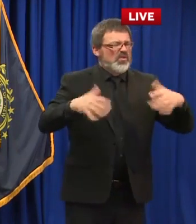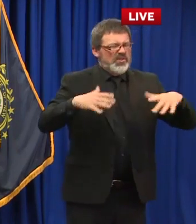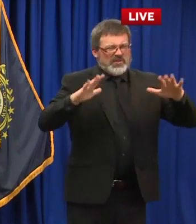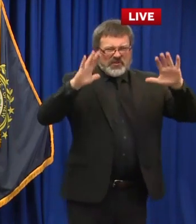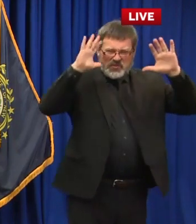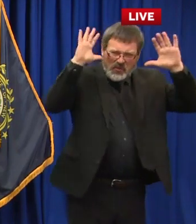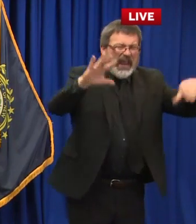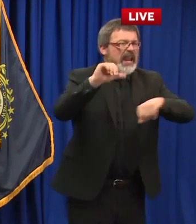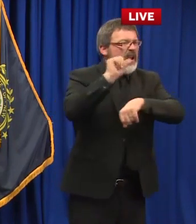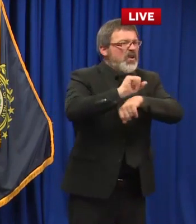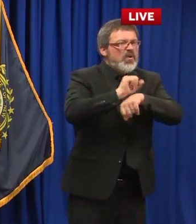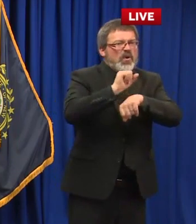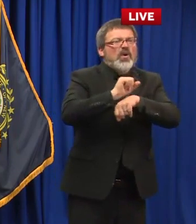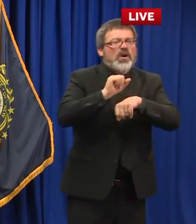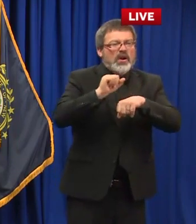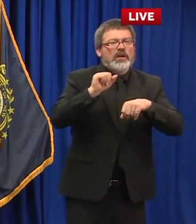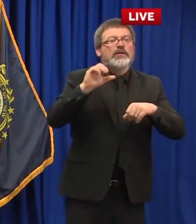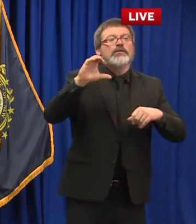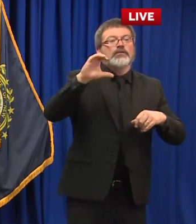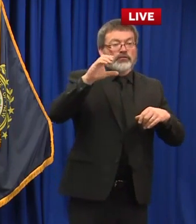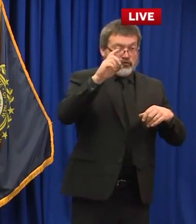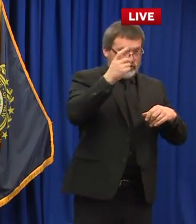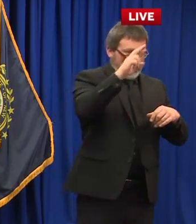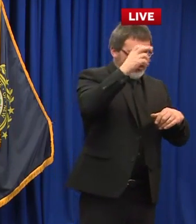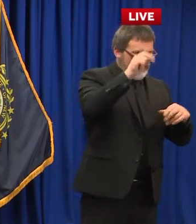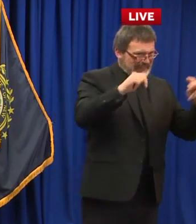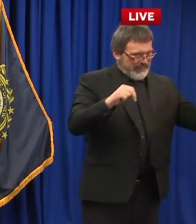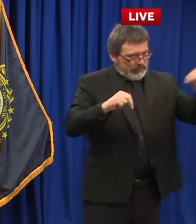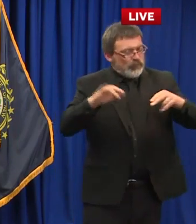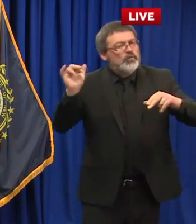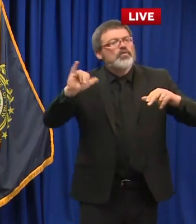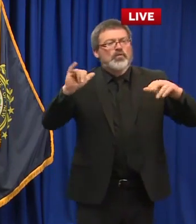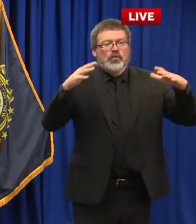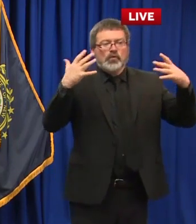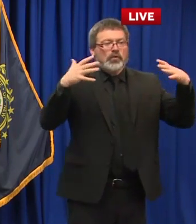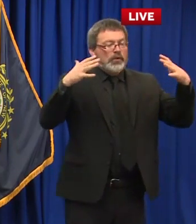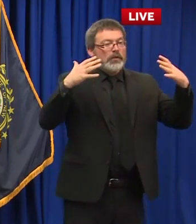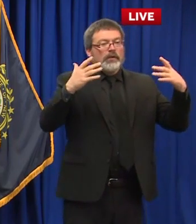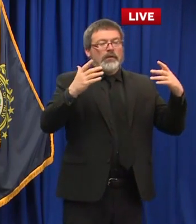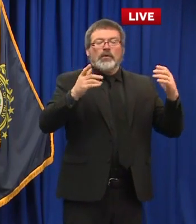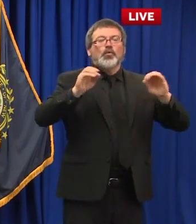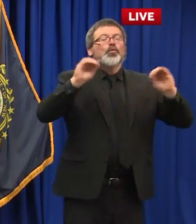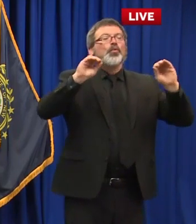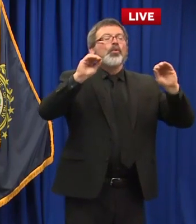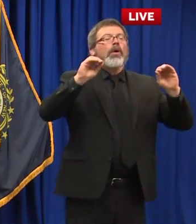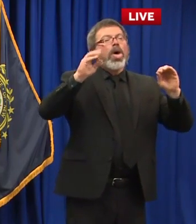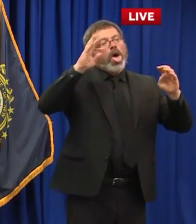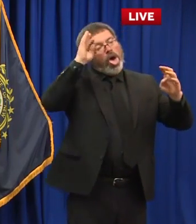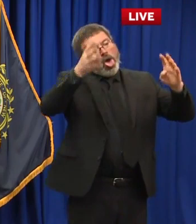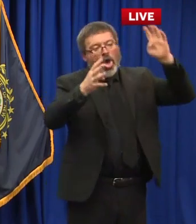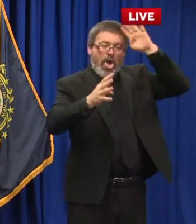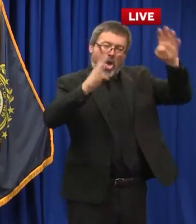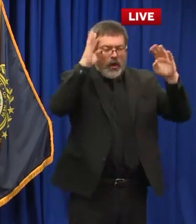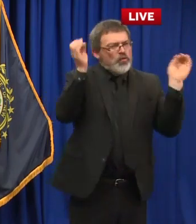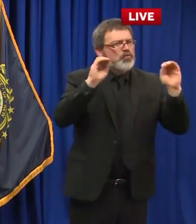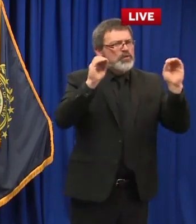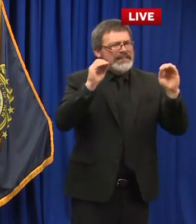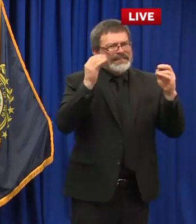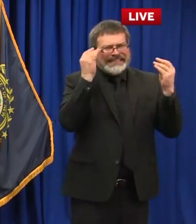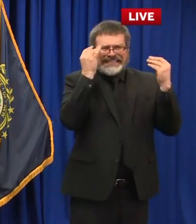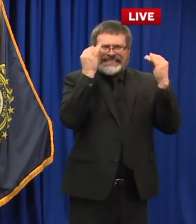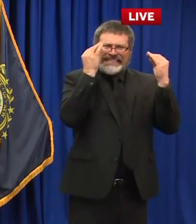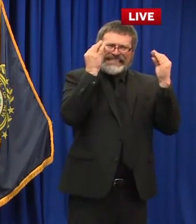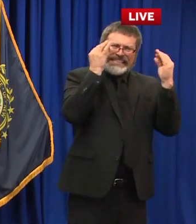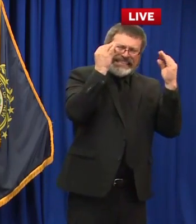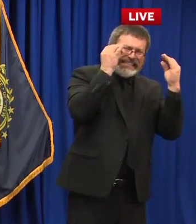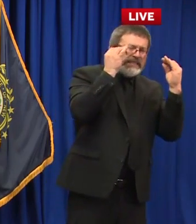things to move forward uh in a not an arbitrary way but a safe way with looking at data other models uh and where we are today with our numbers and then finally